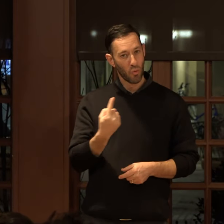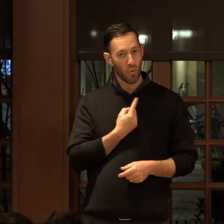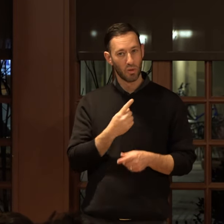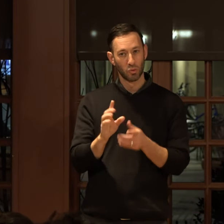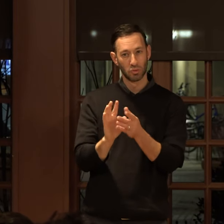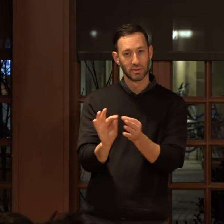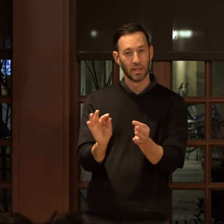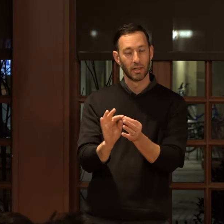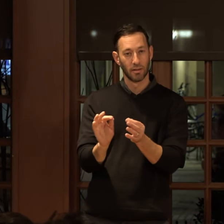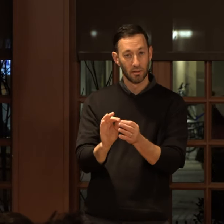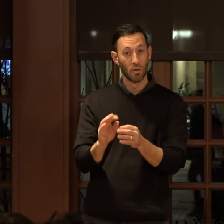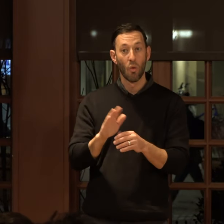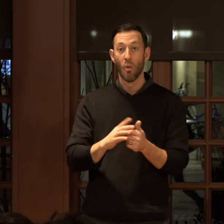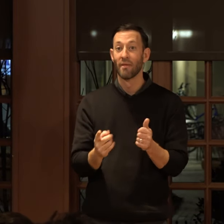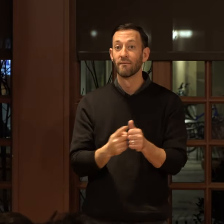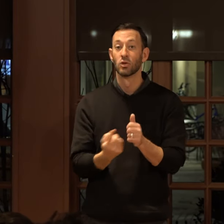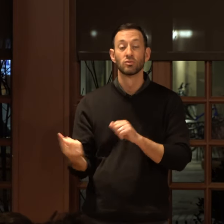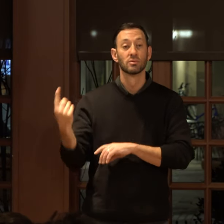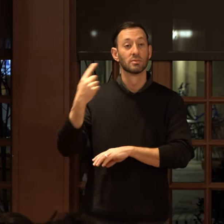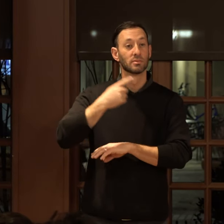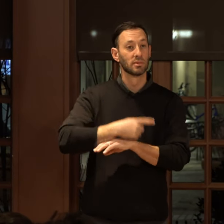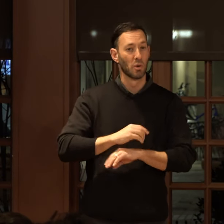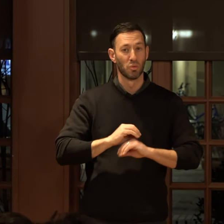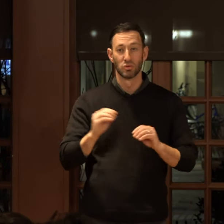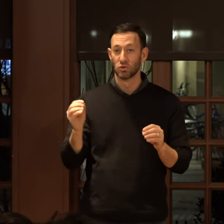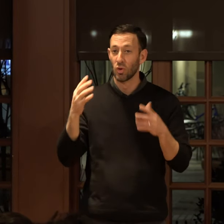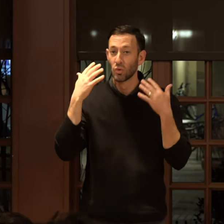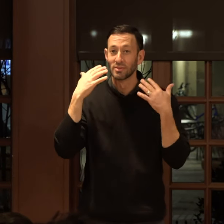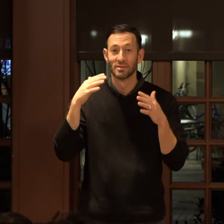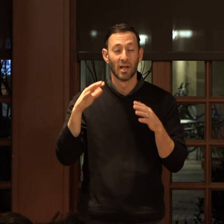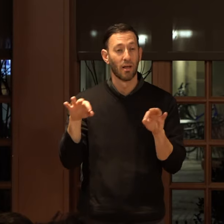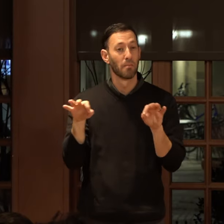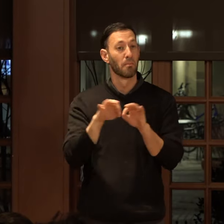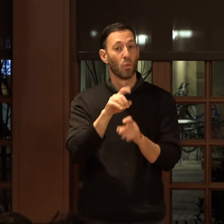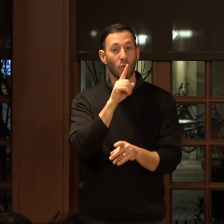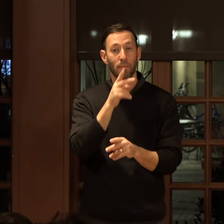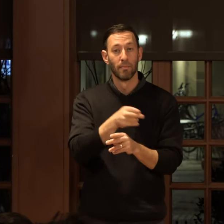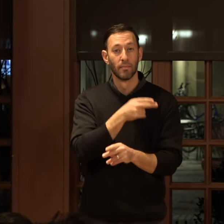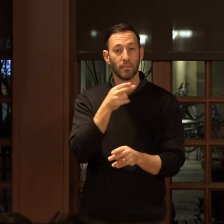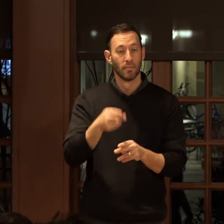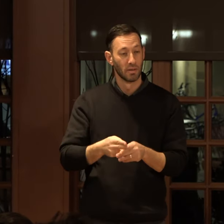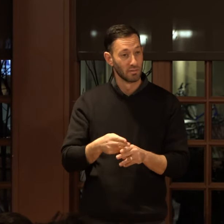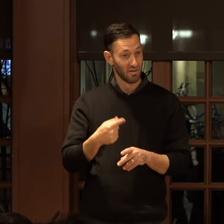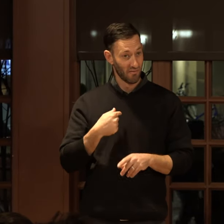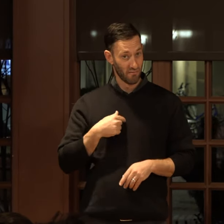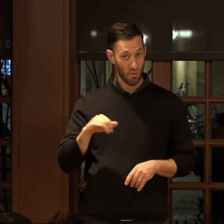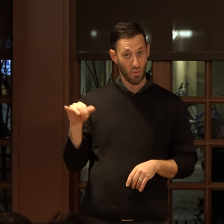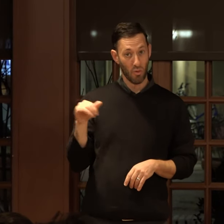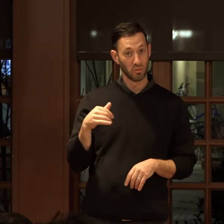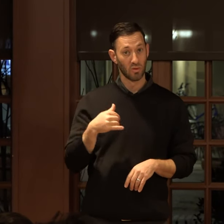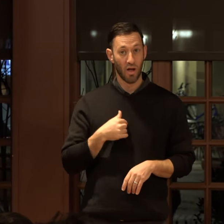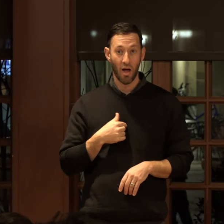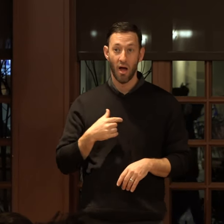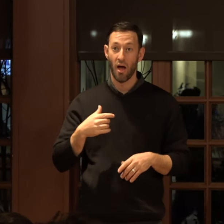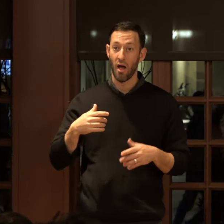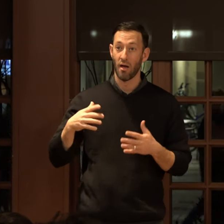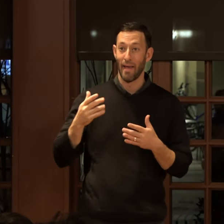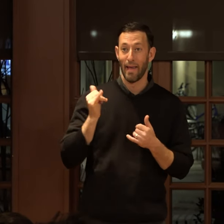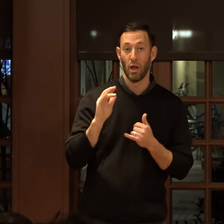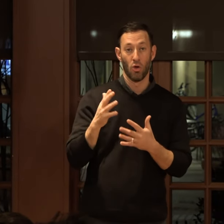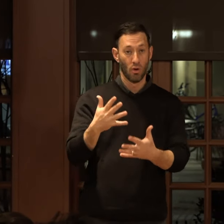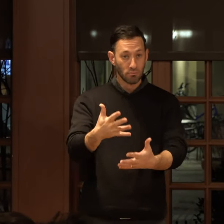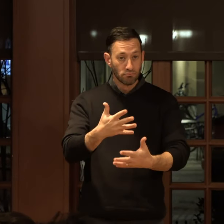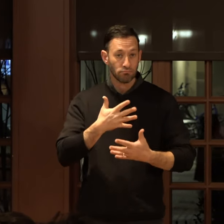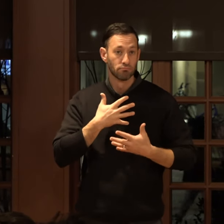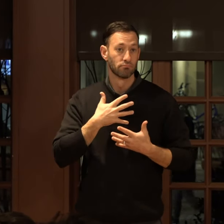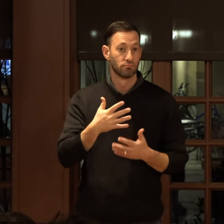it. On the first day, there was no sound worth mentioning. If I, too, am a conductor of air, the only